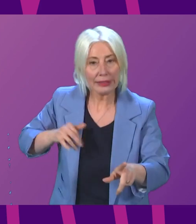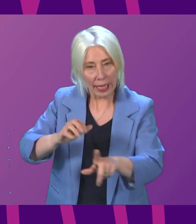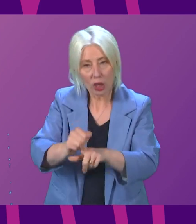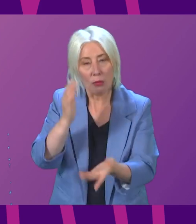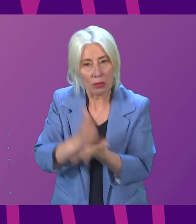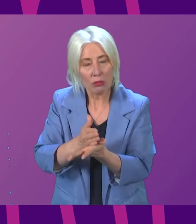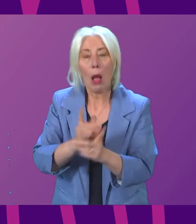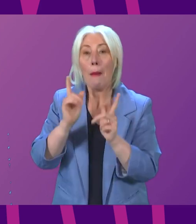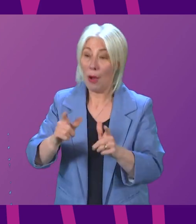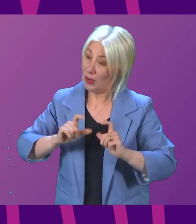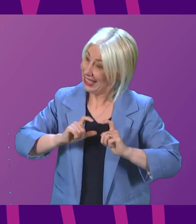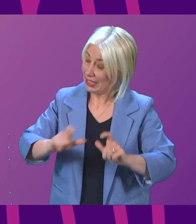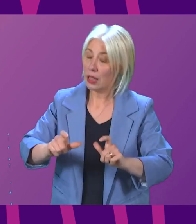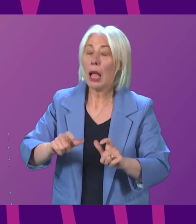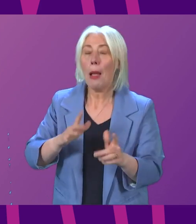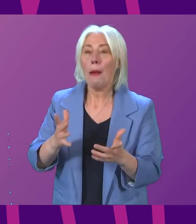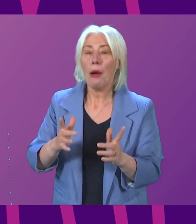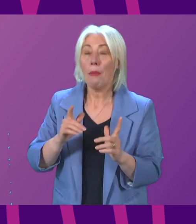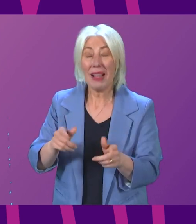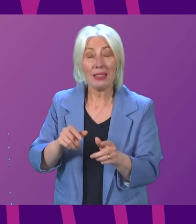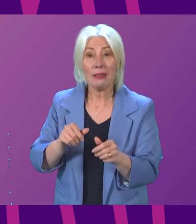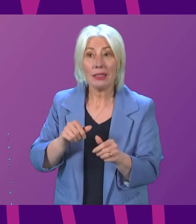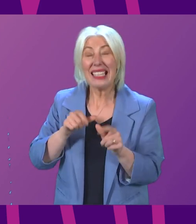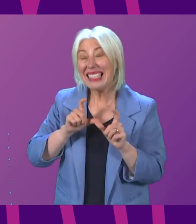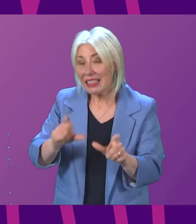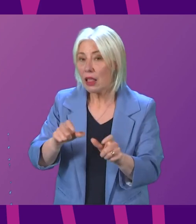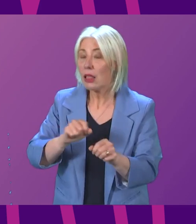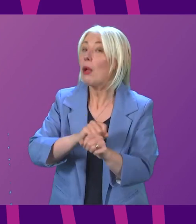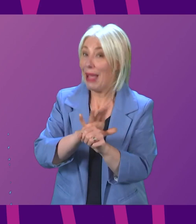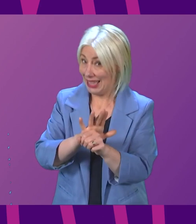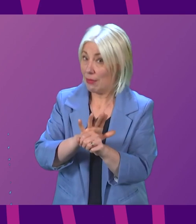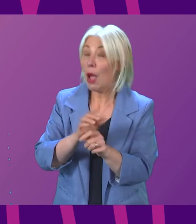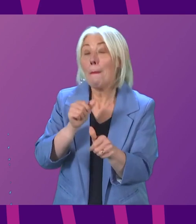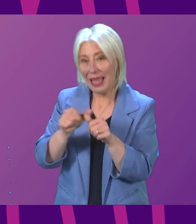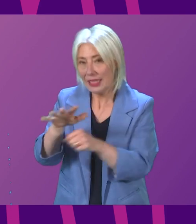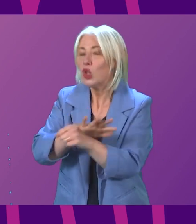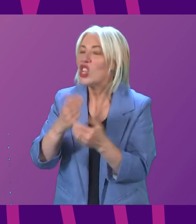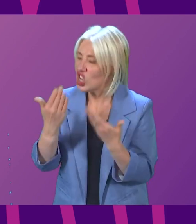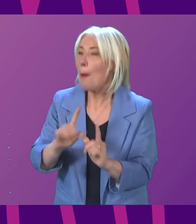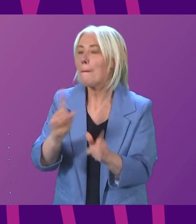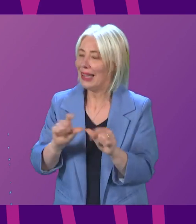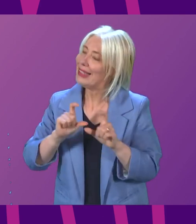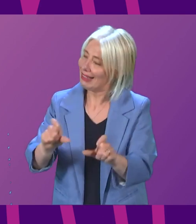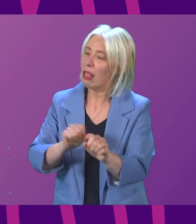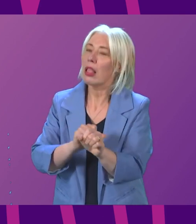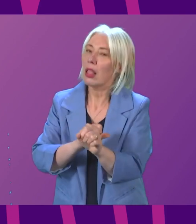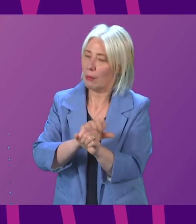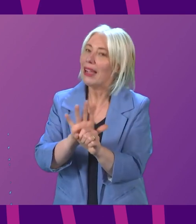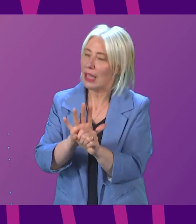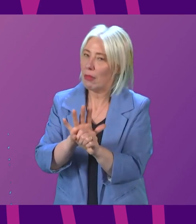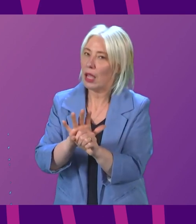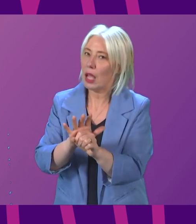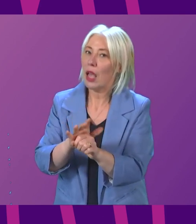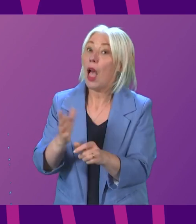we are still in, we're in a much better position, but we are still in a pandemic. since the recovery plan was published, we've had another